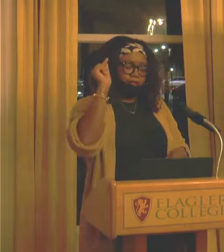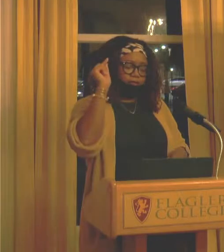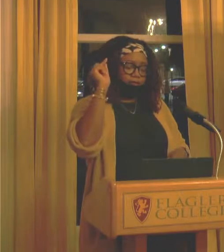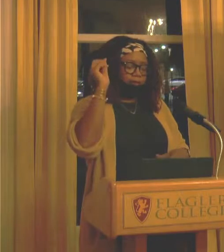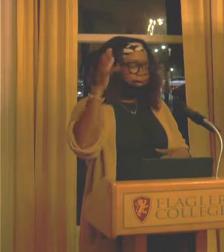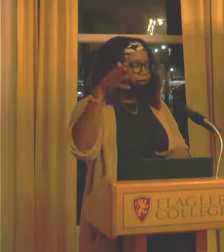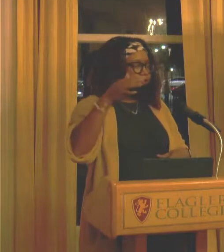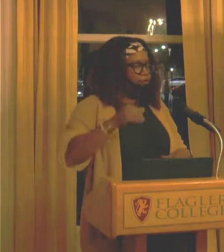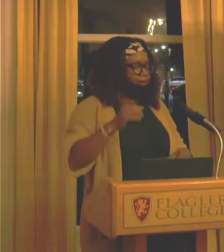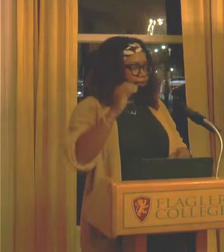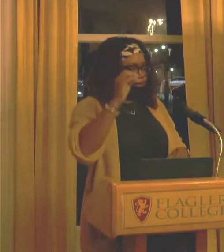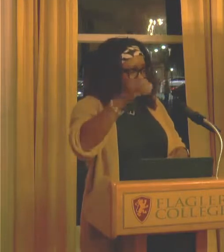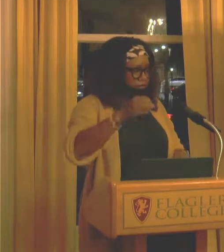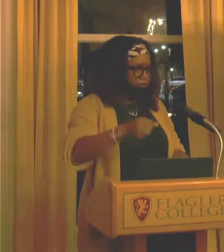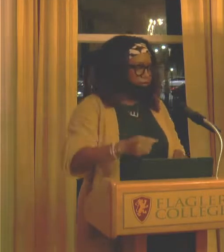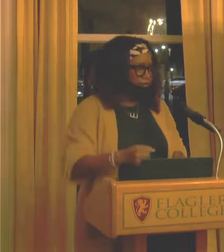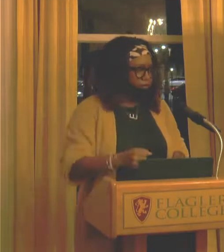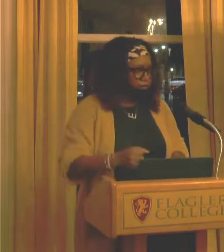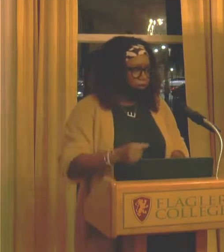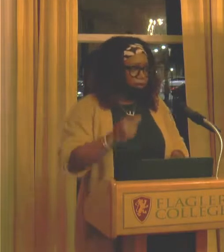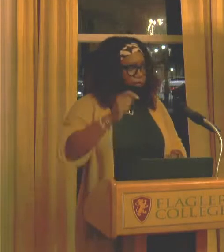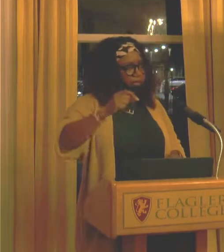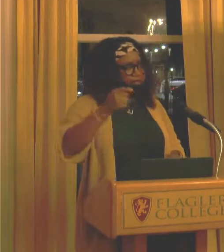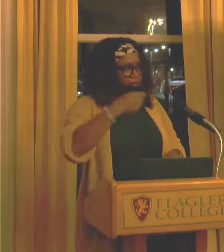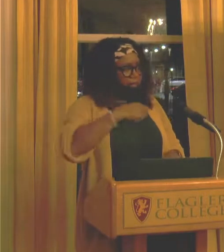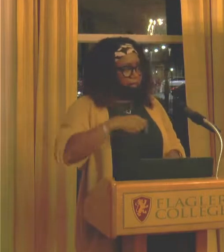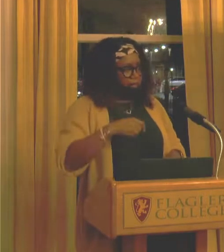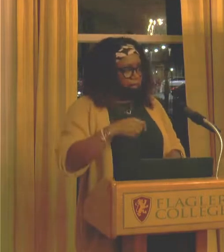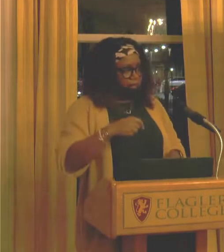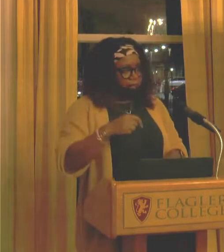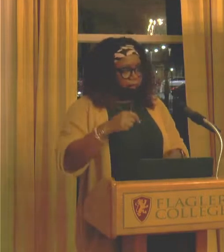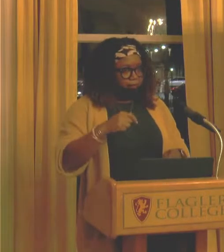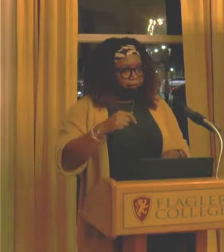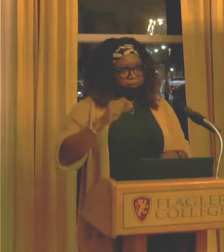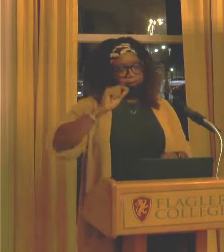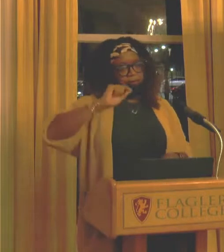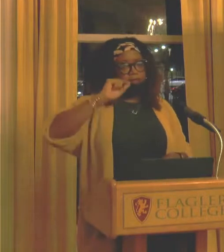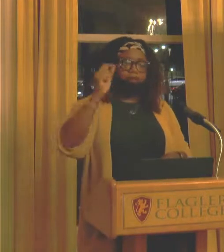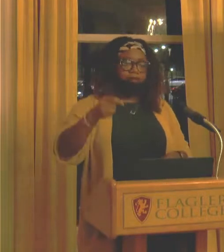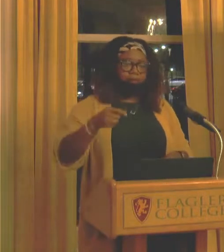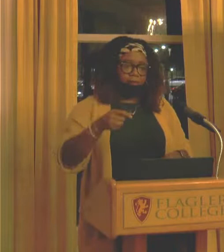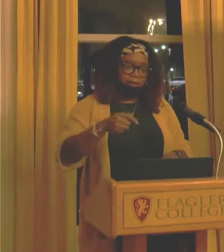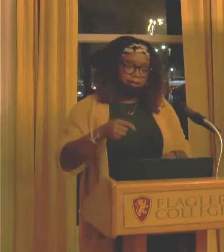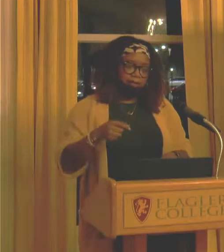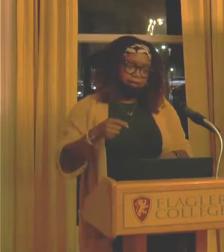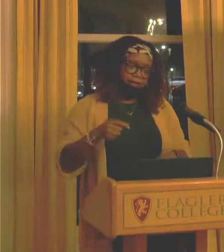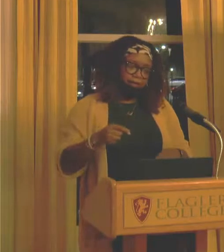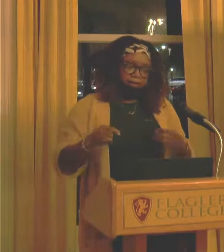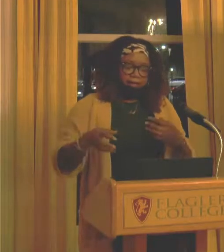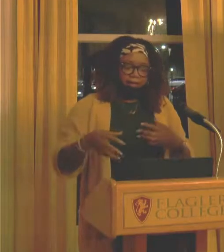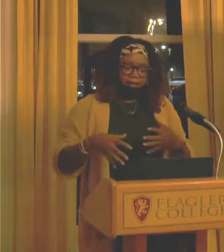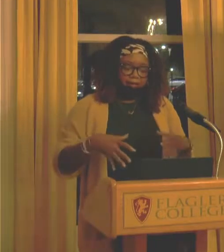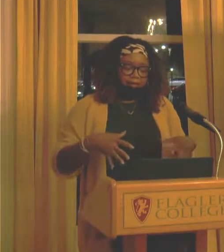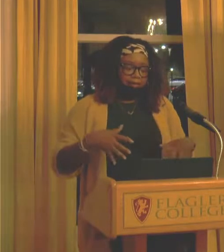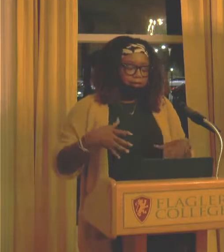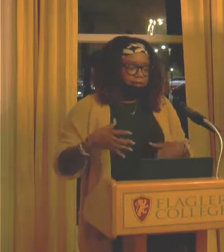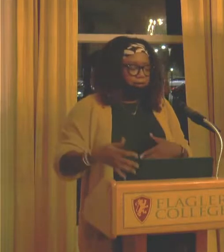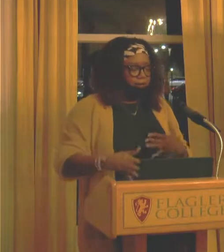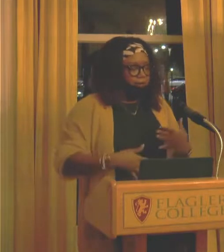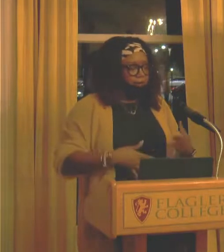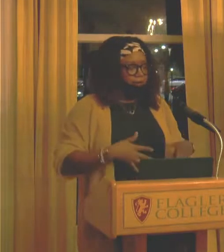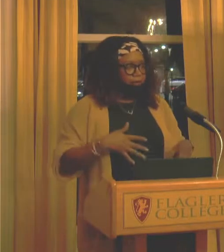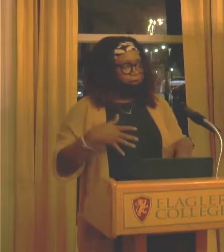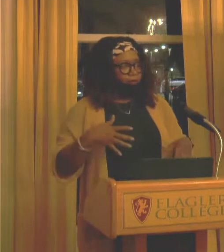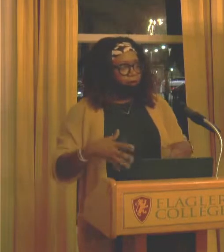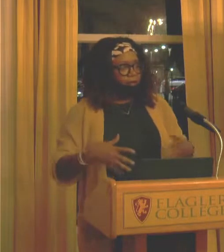a parent or somebody stares at you. And you can't look them back in the eye. Or you can't respond back to them. And I think we're in this